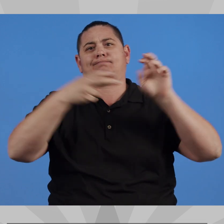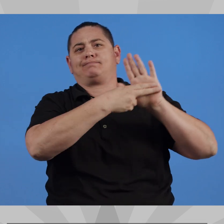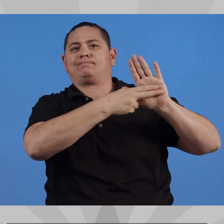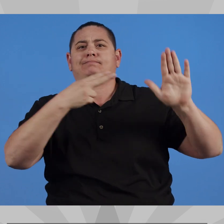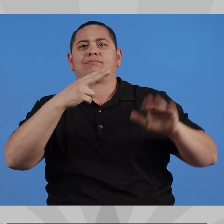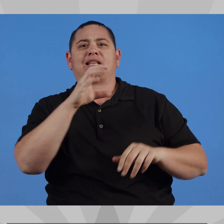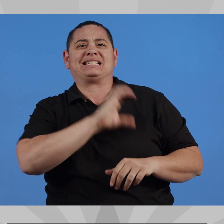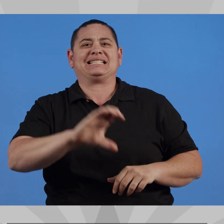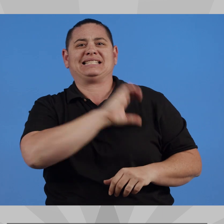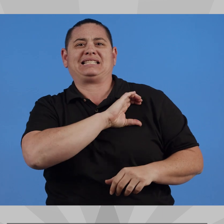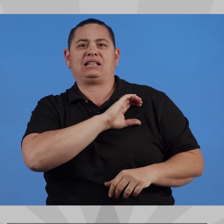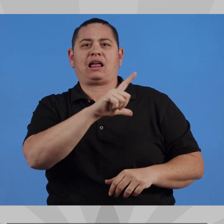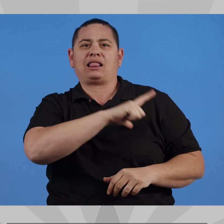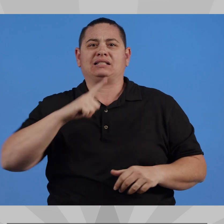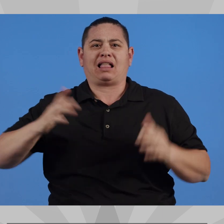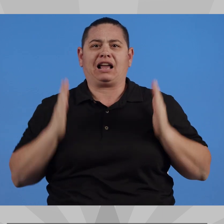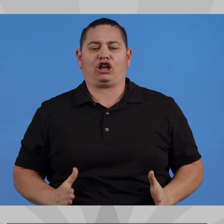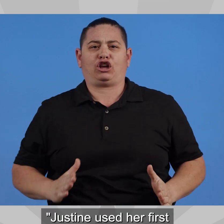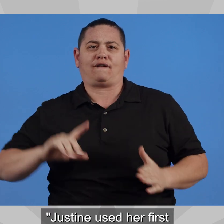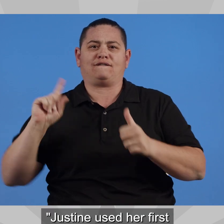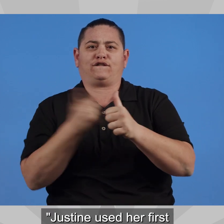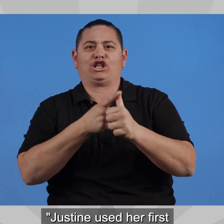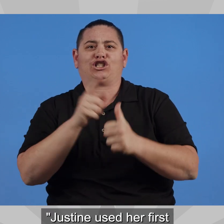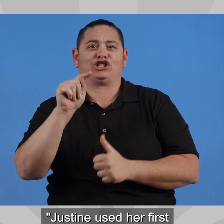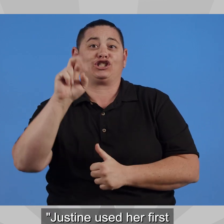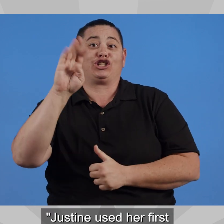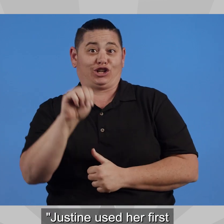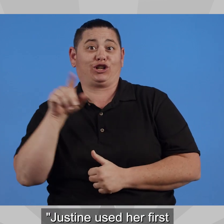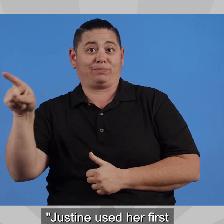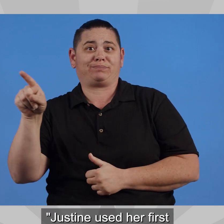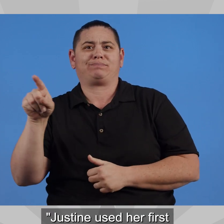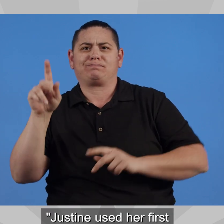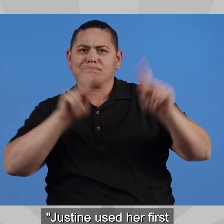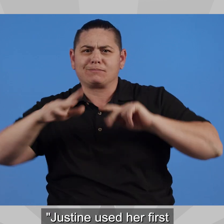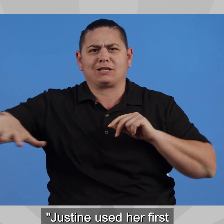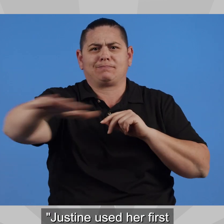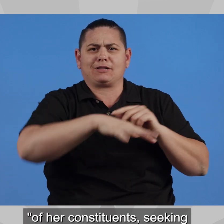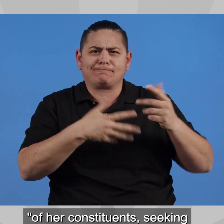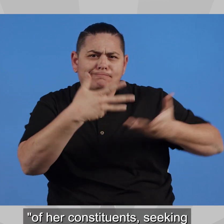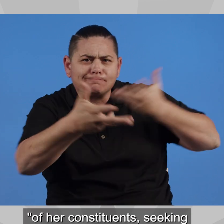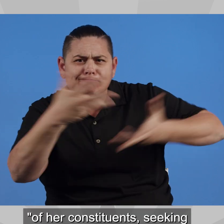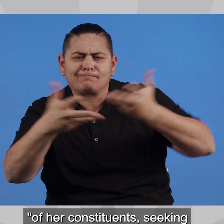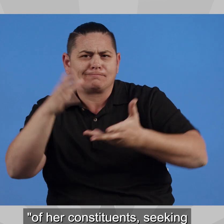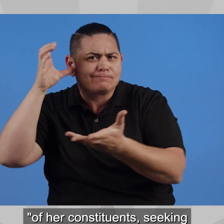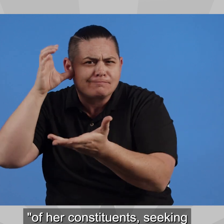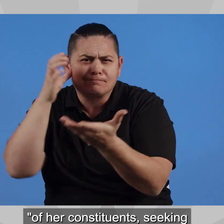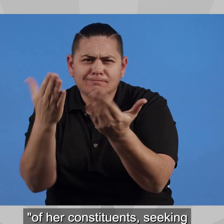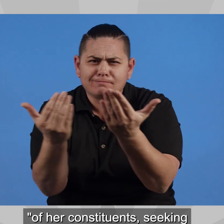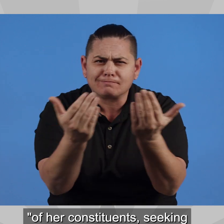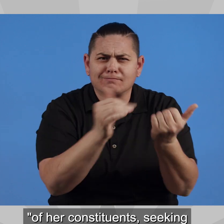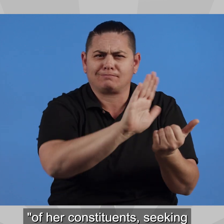A self-described citizen legislator, Justine used her first term as an instrument of her constituents,